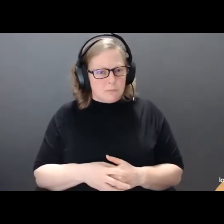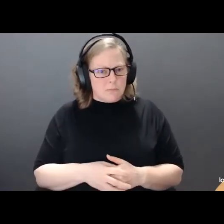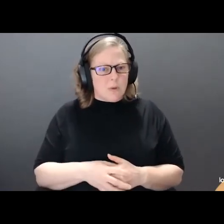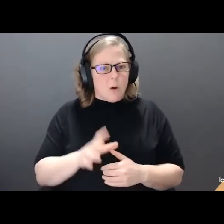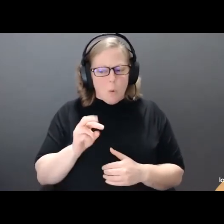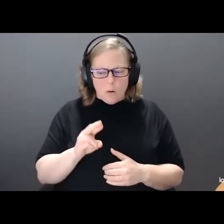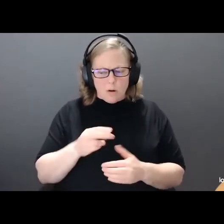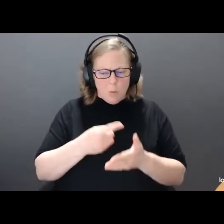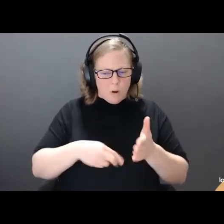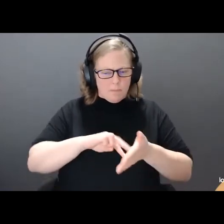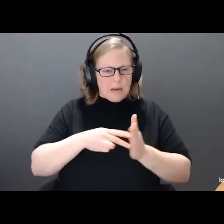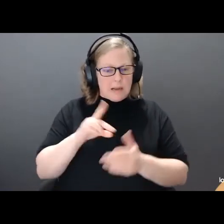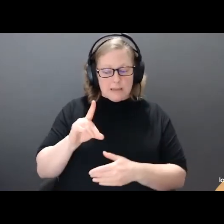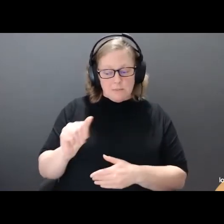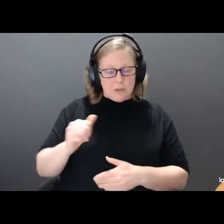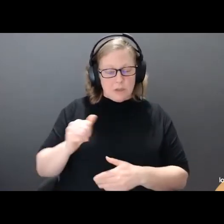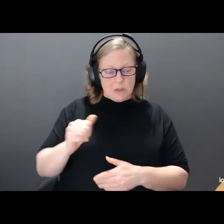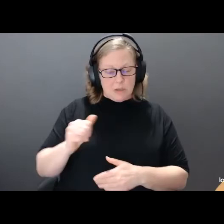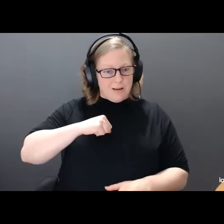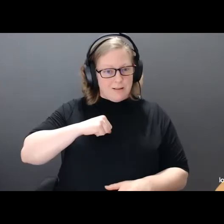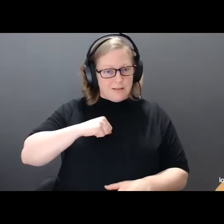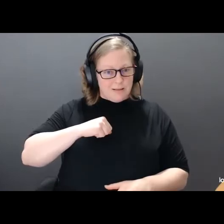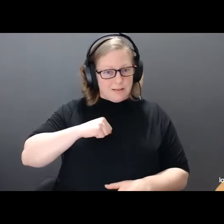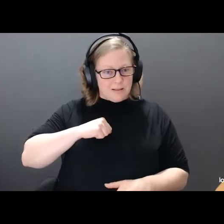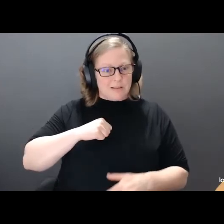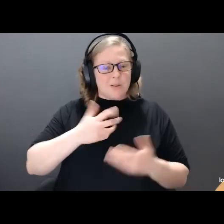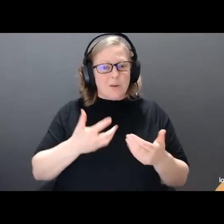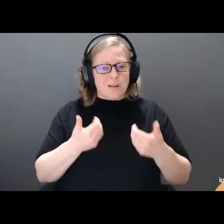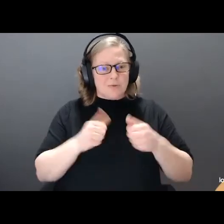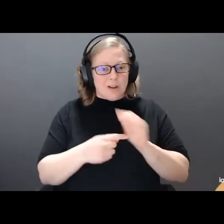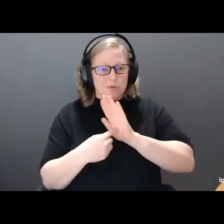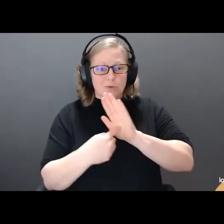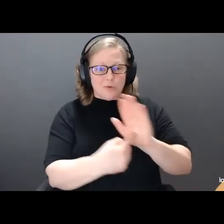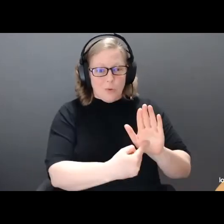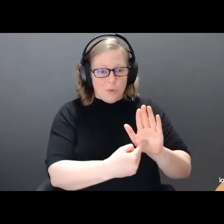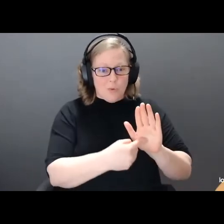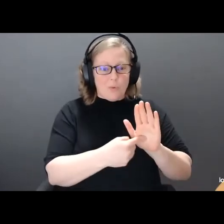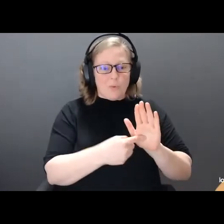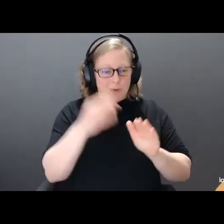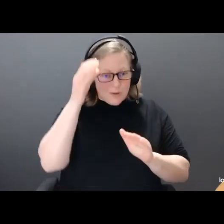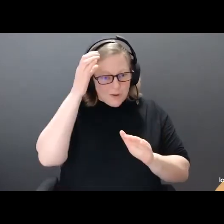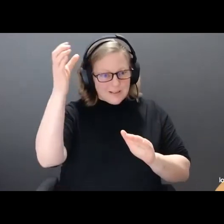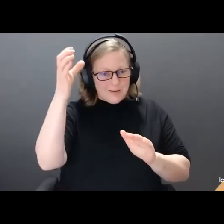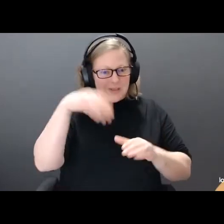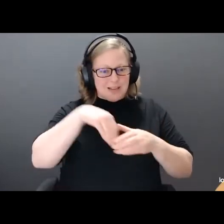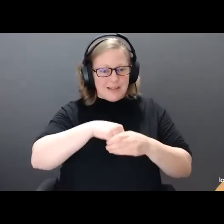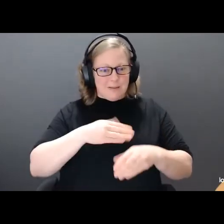And so I try to portray these ideas and notions through my work.